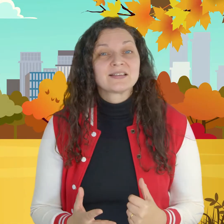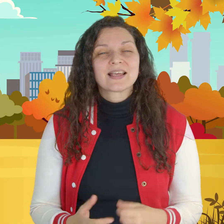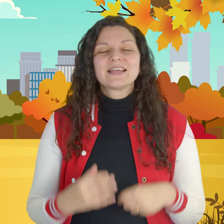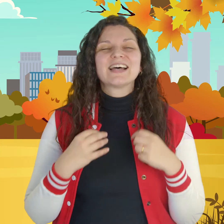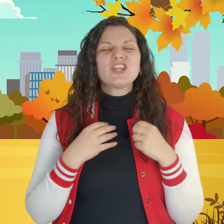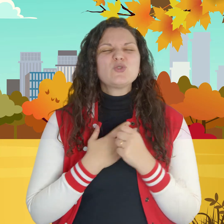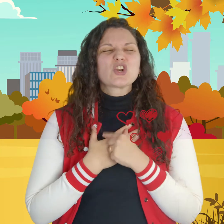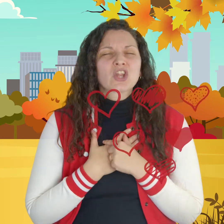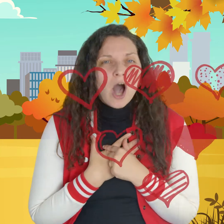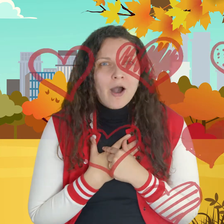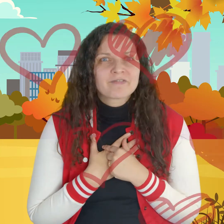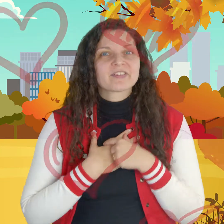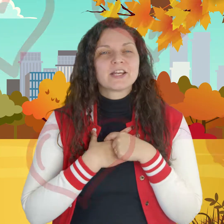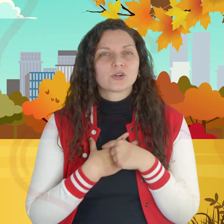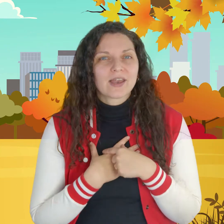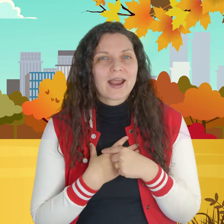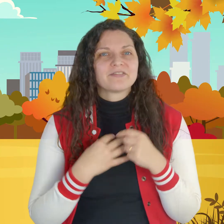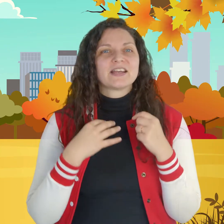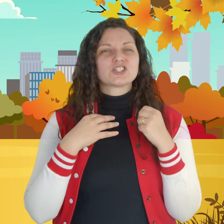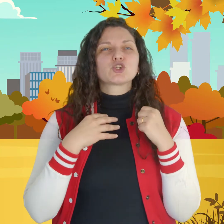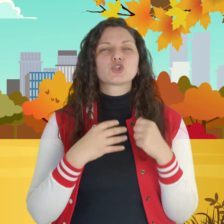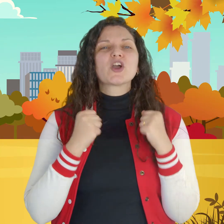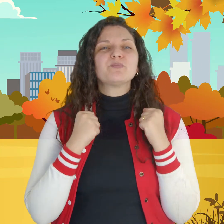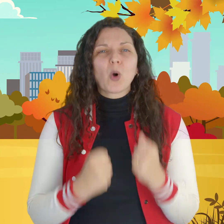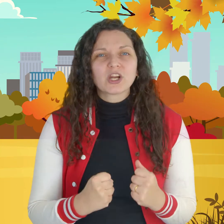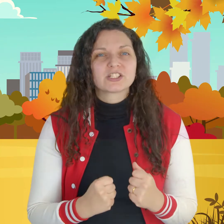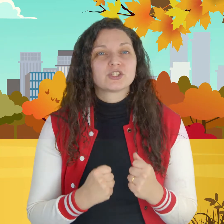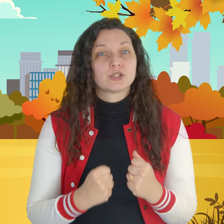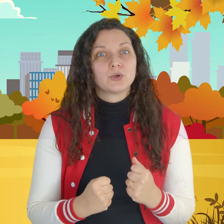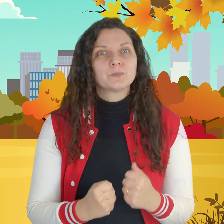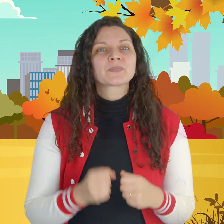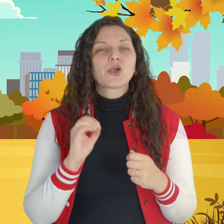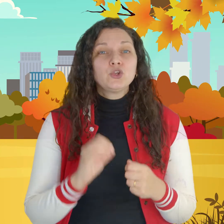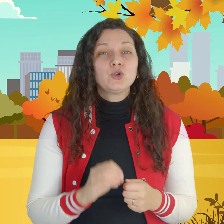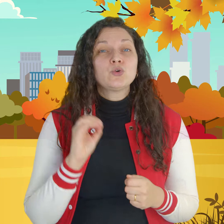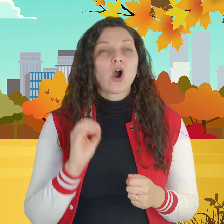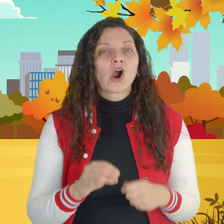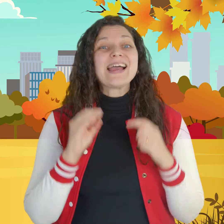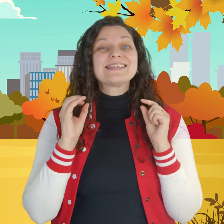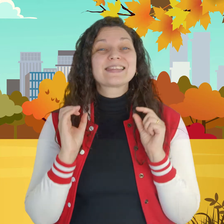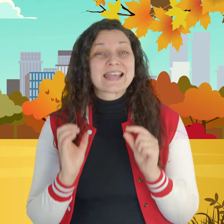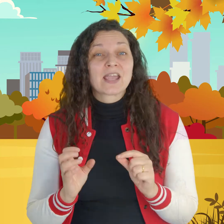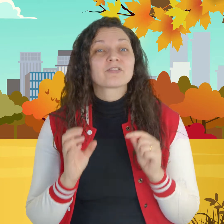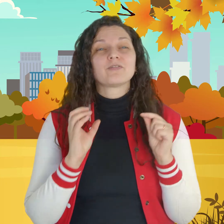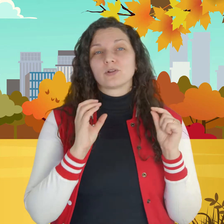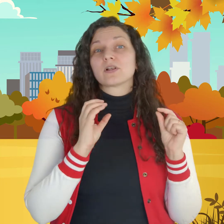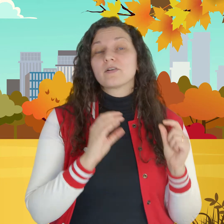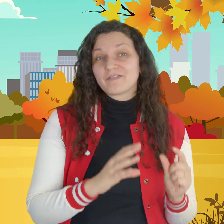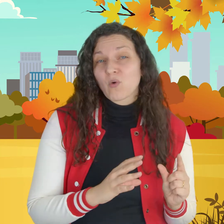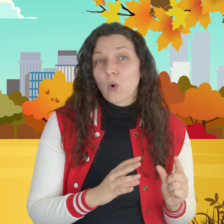that you love in your life and they're so important to you you are thankful for